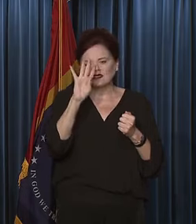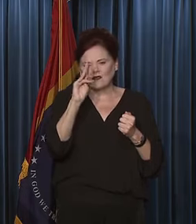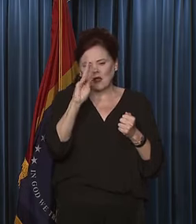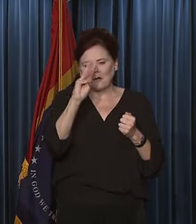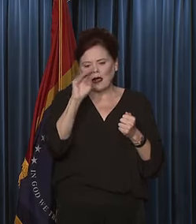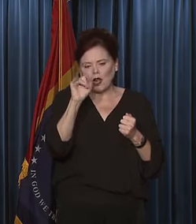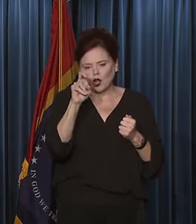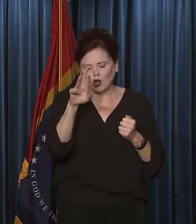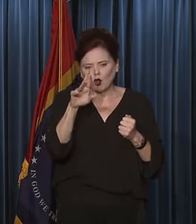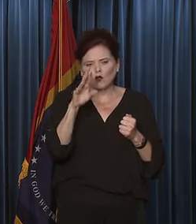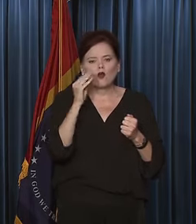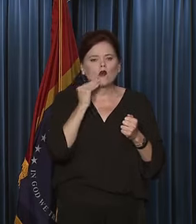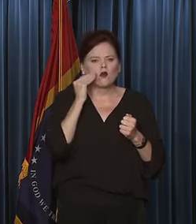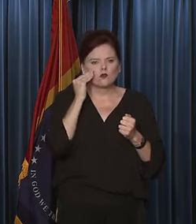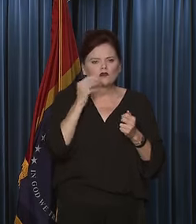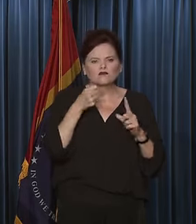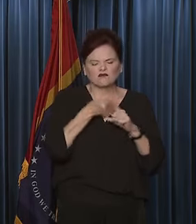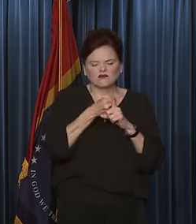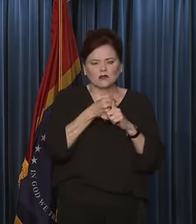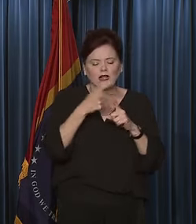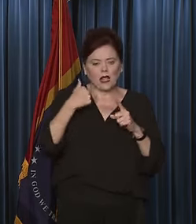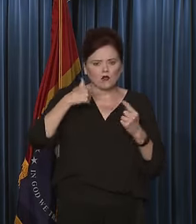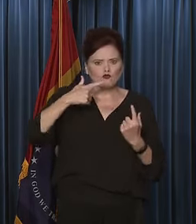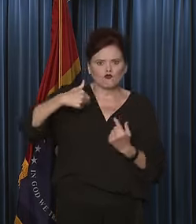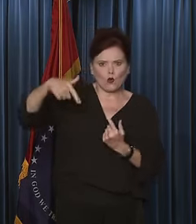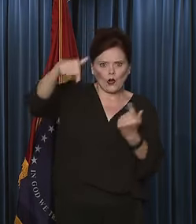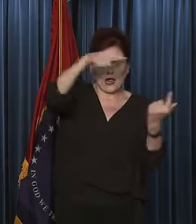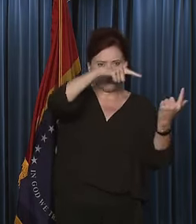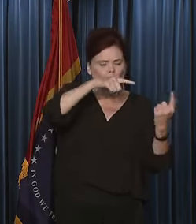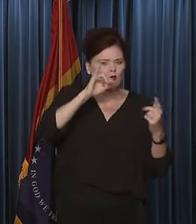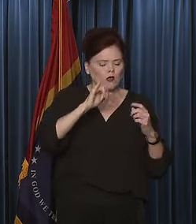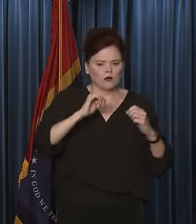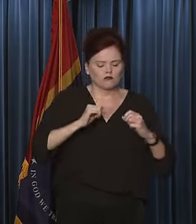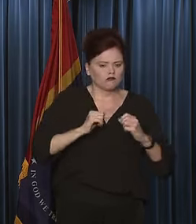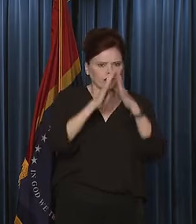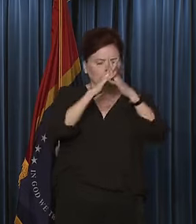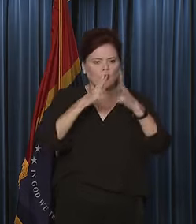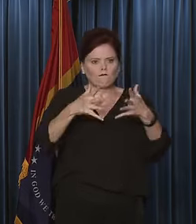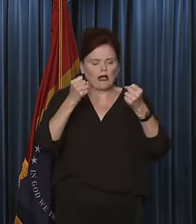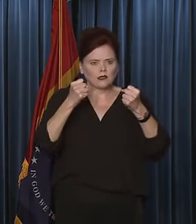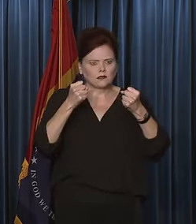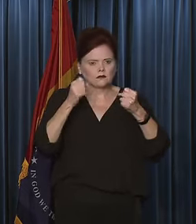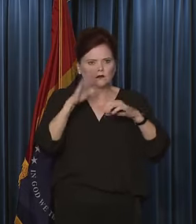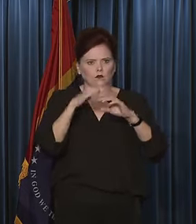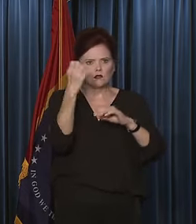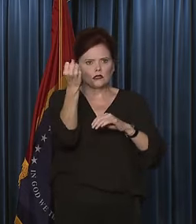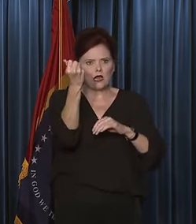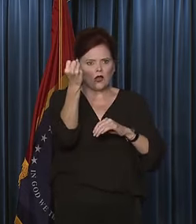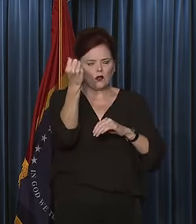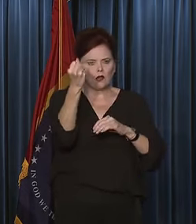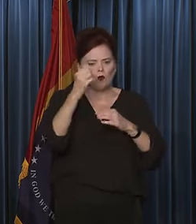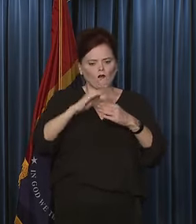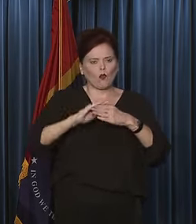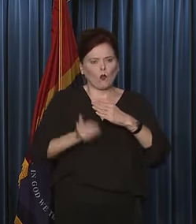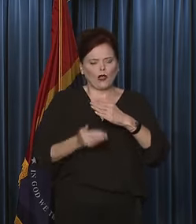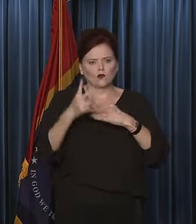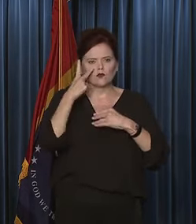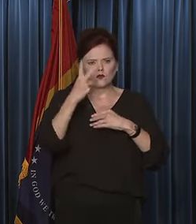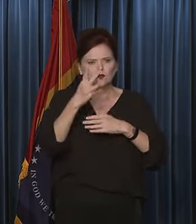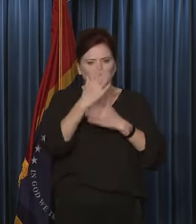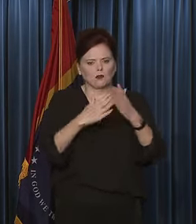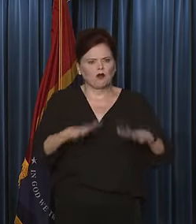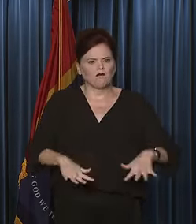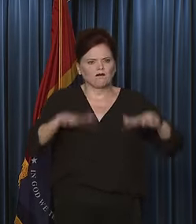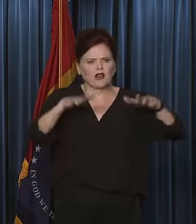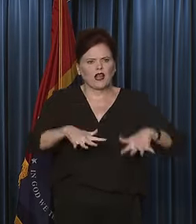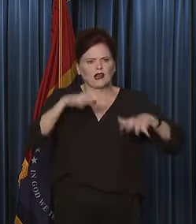affected homes up in that area. We had a tornado that came up very quickly on Saturday and over the weekend, as you saw, some of the